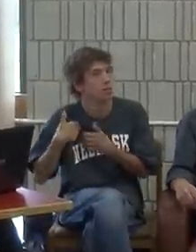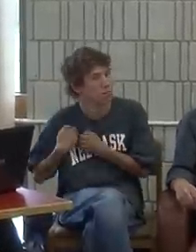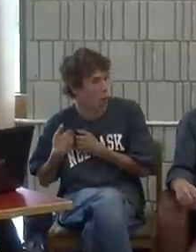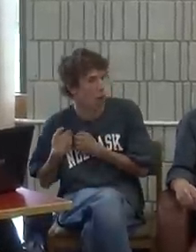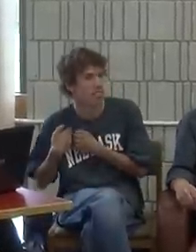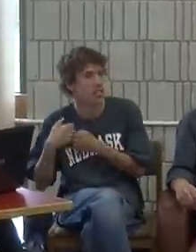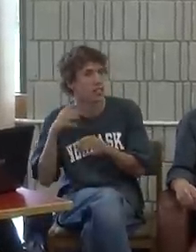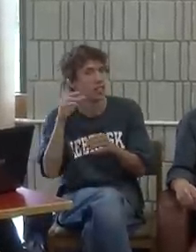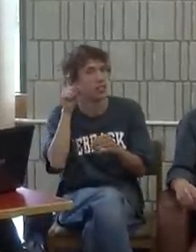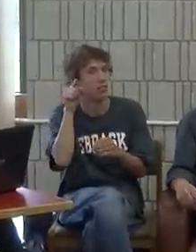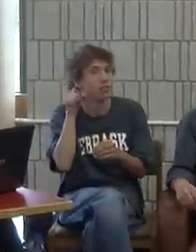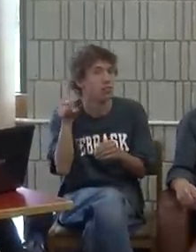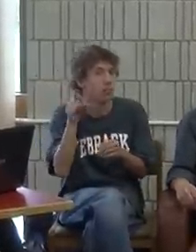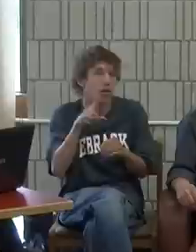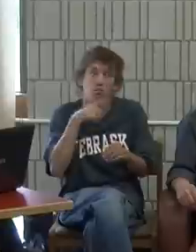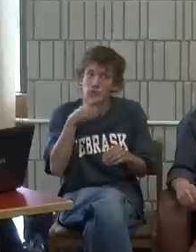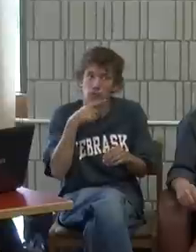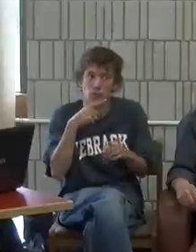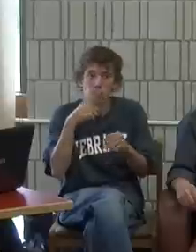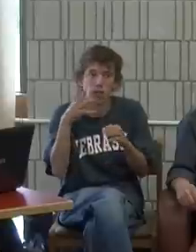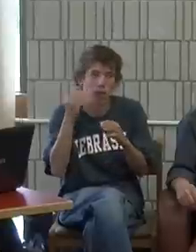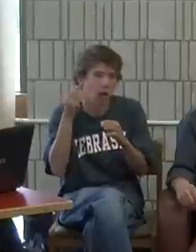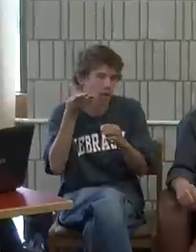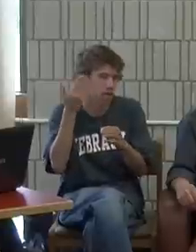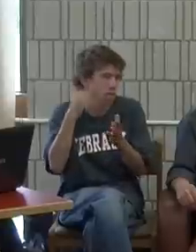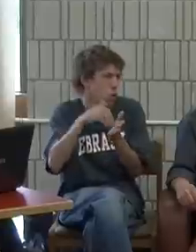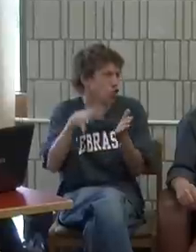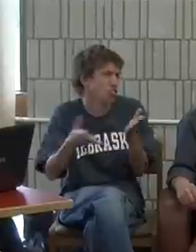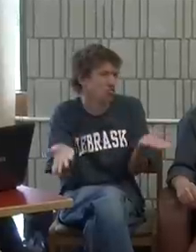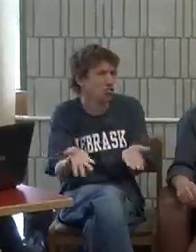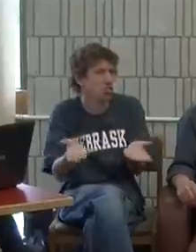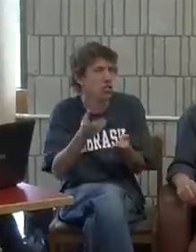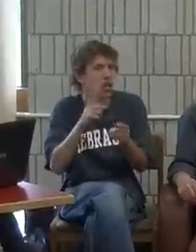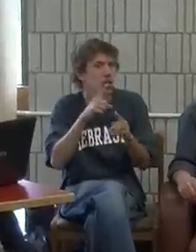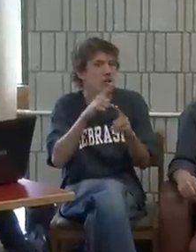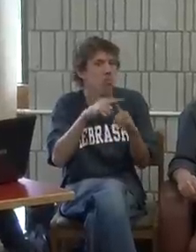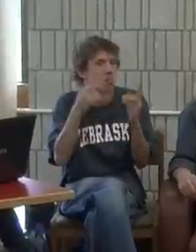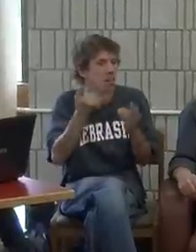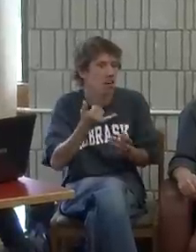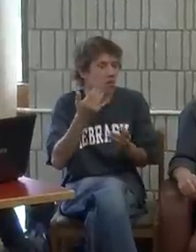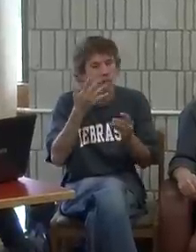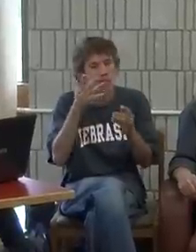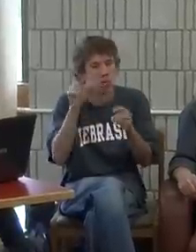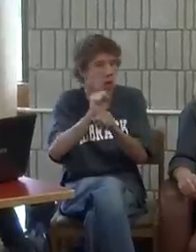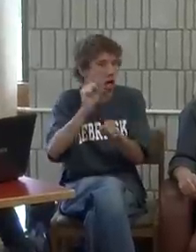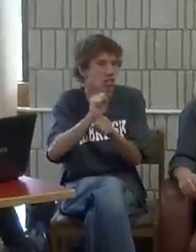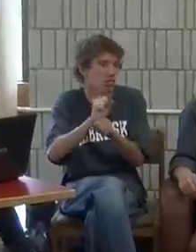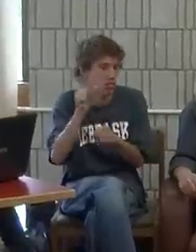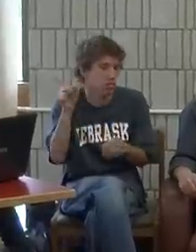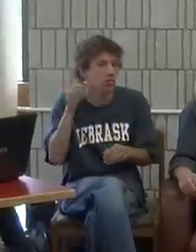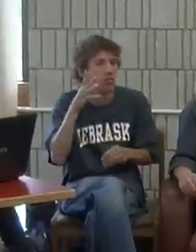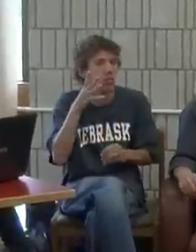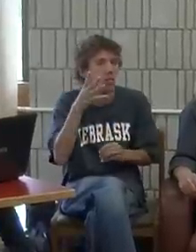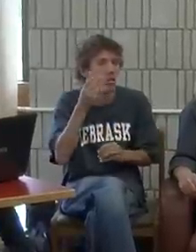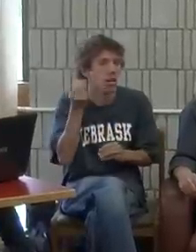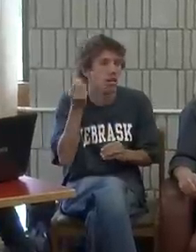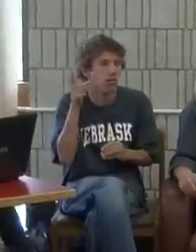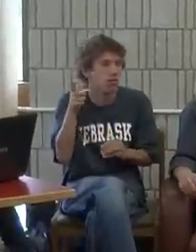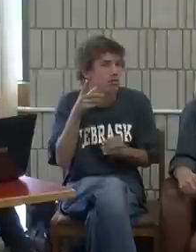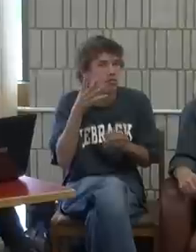I have a partner and he can hear. He's a former student here as well and now he's working. But